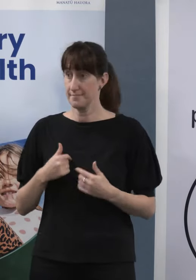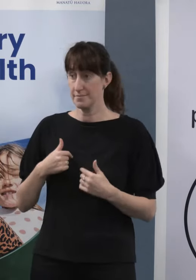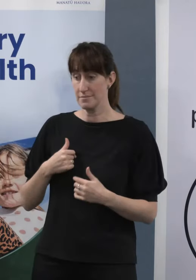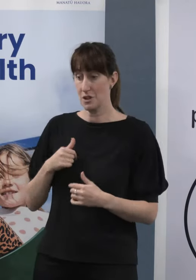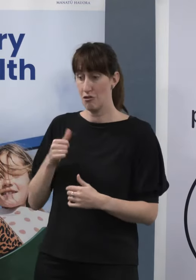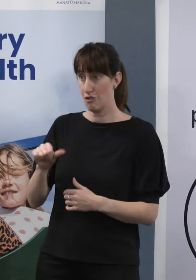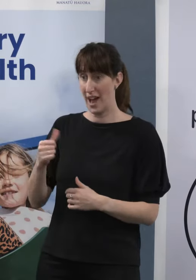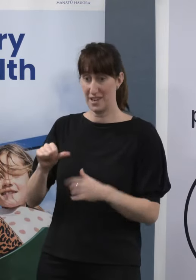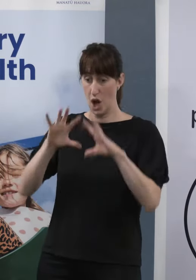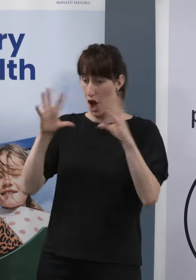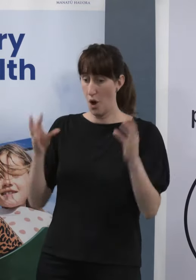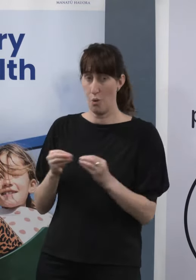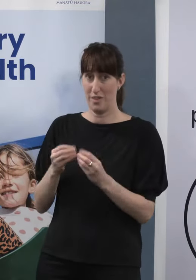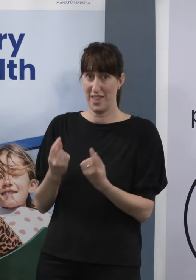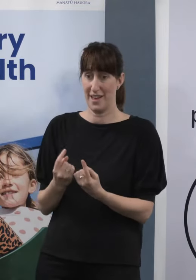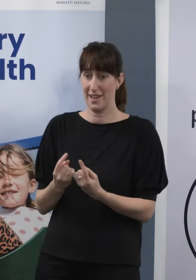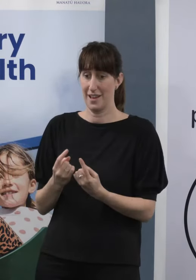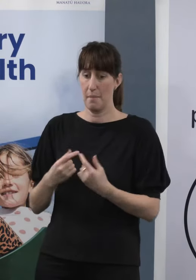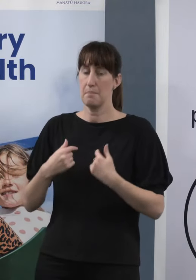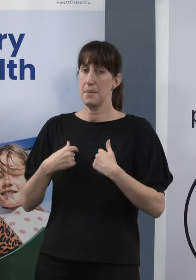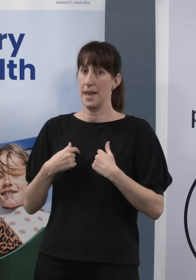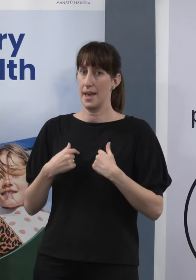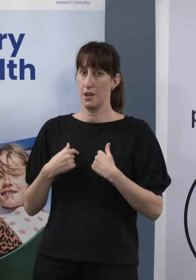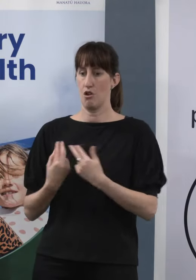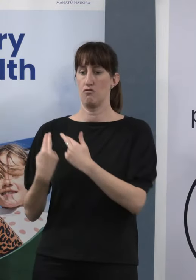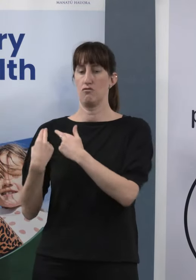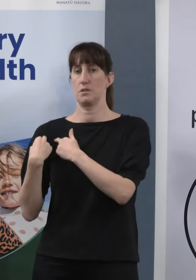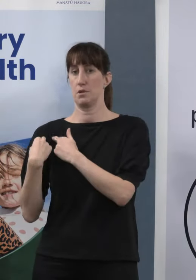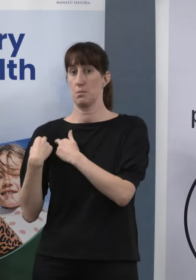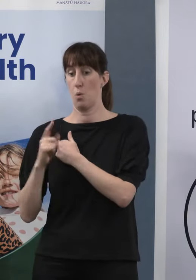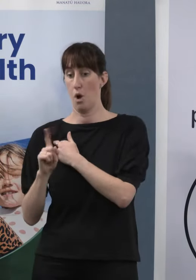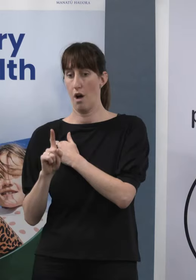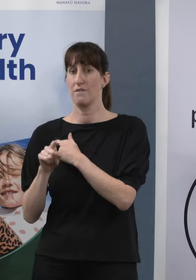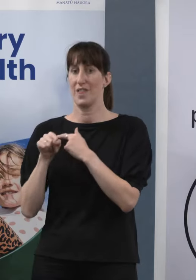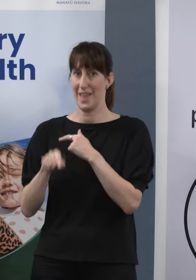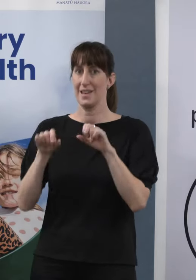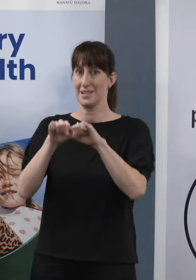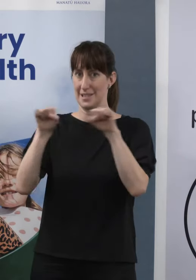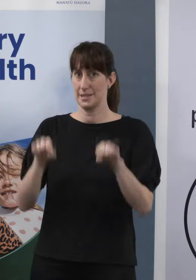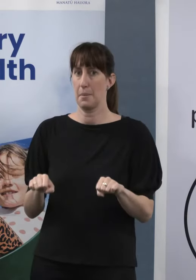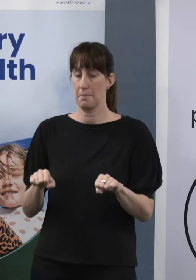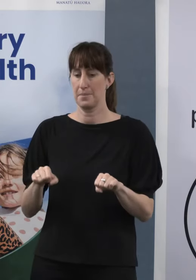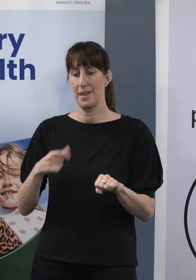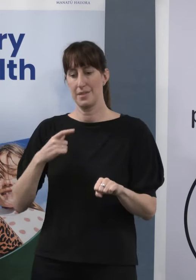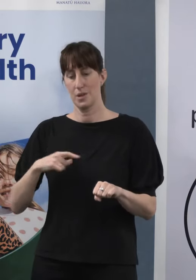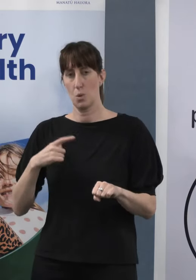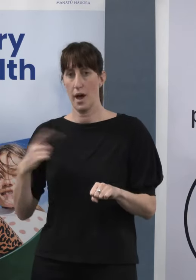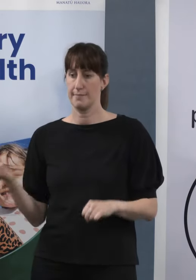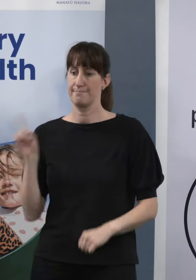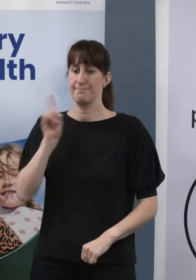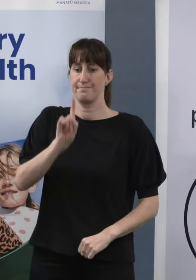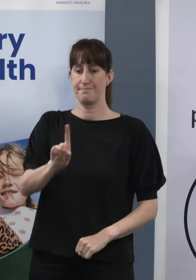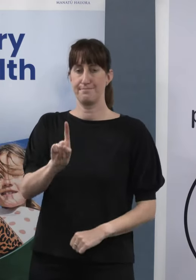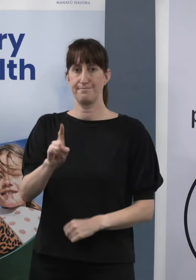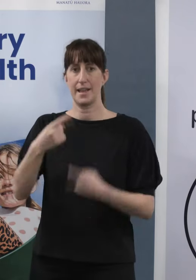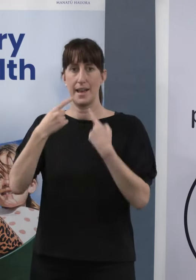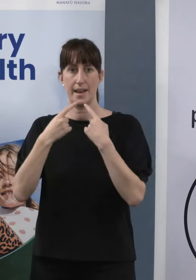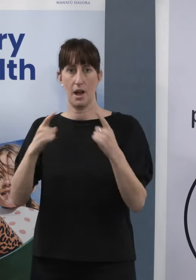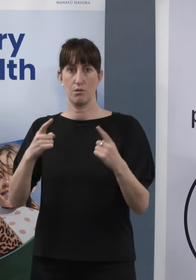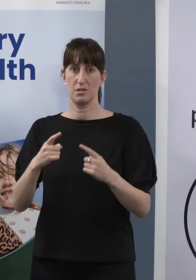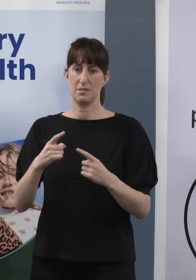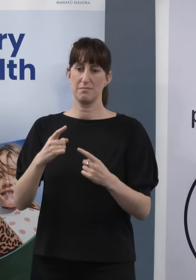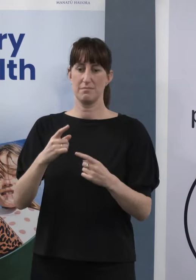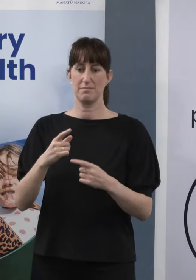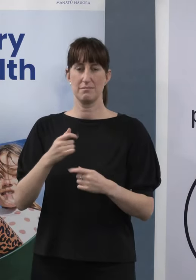I'm responsible for the system, so that's why I was the person who fronted the media stand-up on the 1st of March,